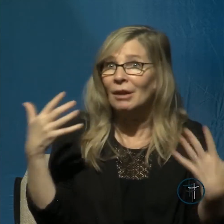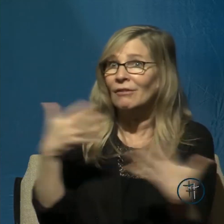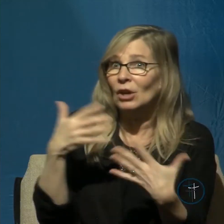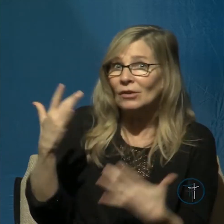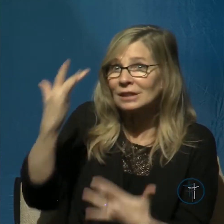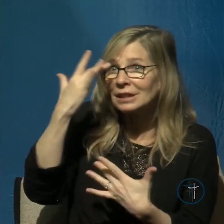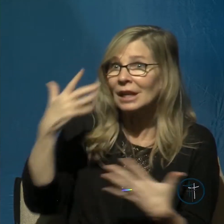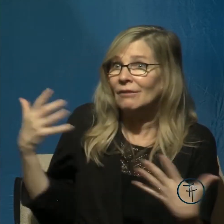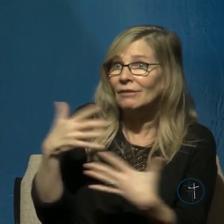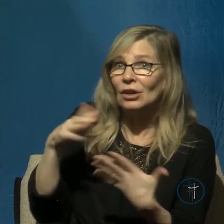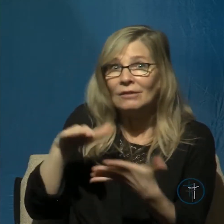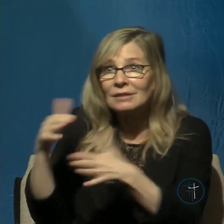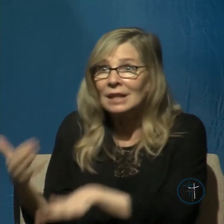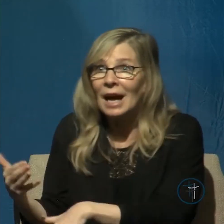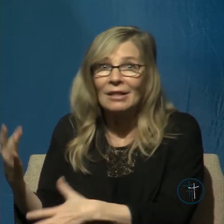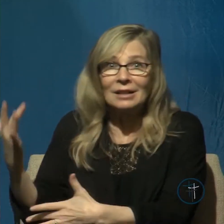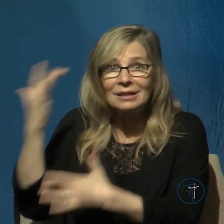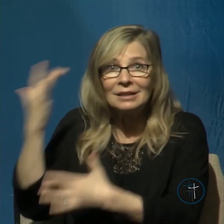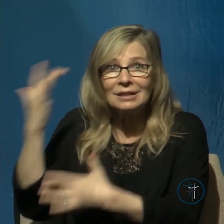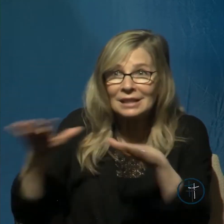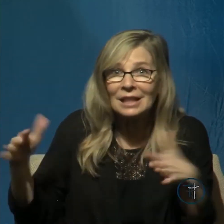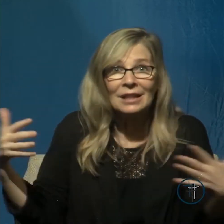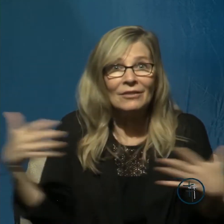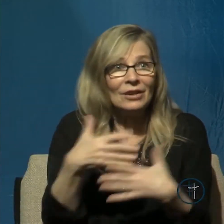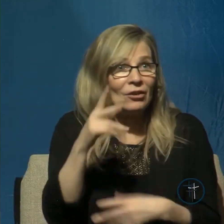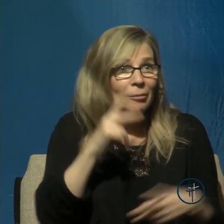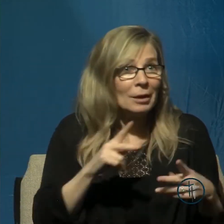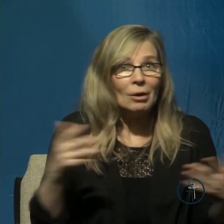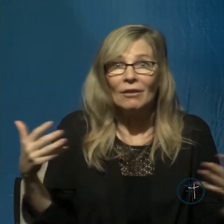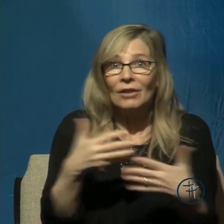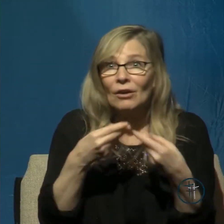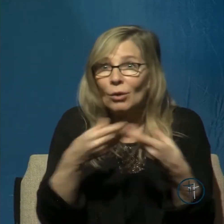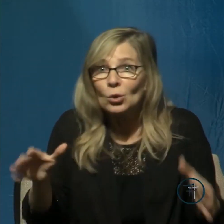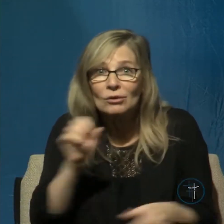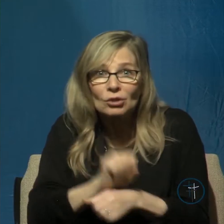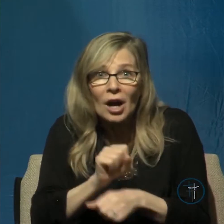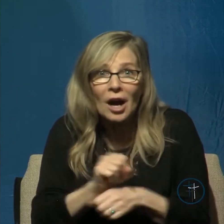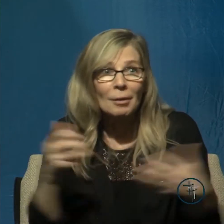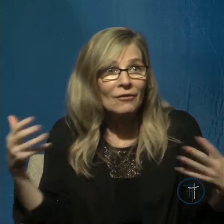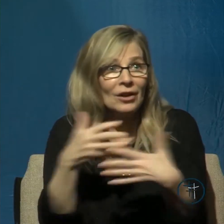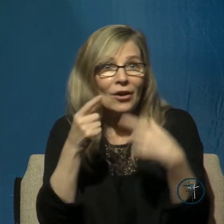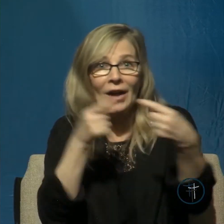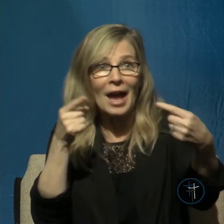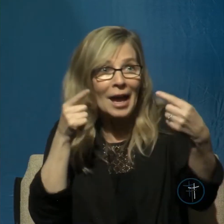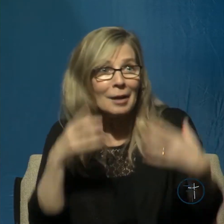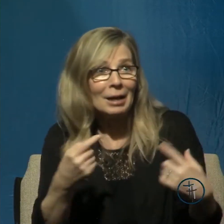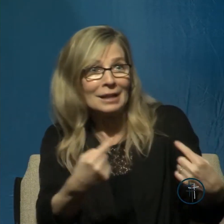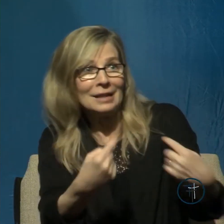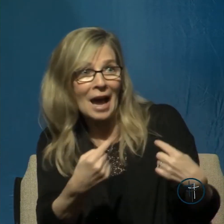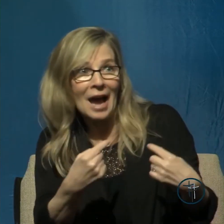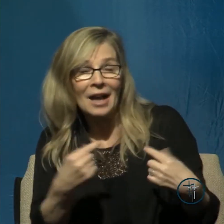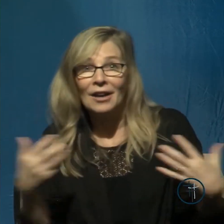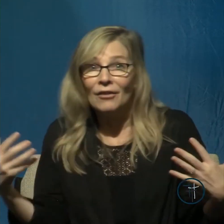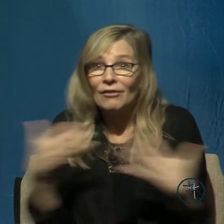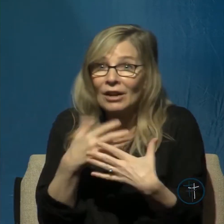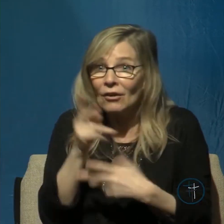disease and death, fear of people, fear of losing our jobs, fear of enemy attacks, fear of being misunderstood or